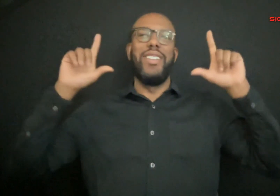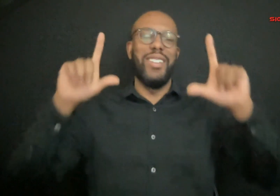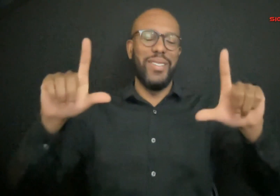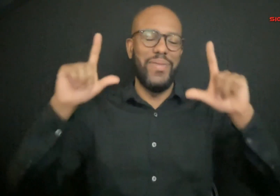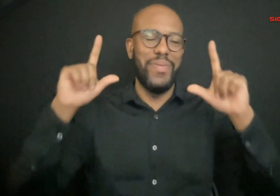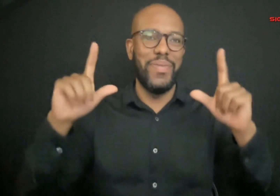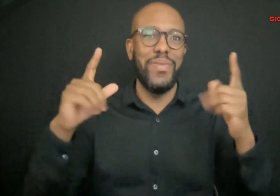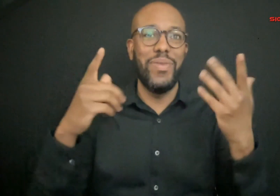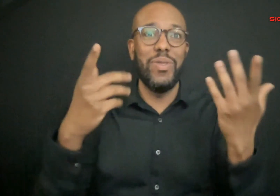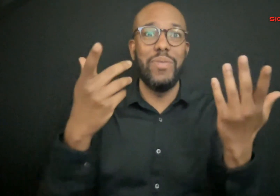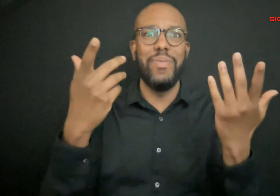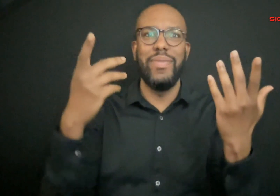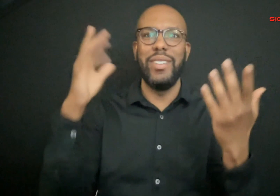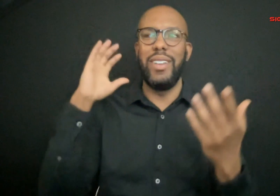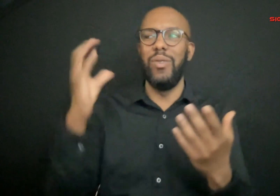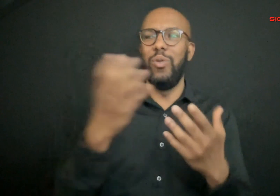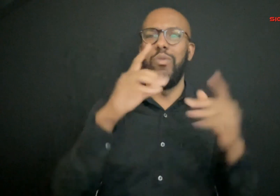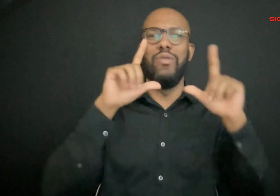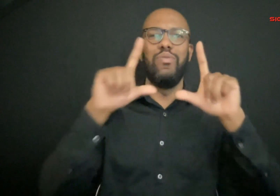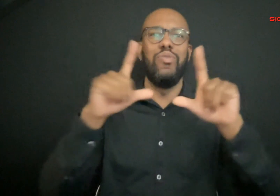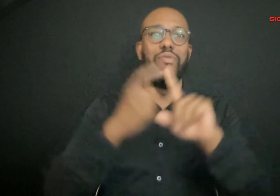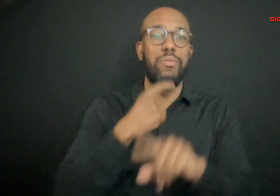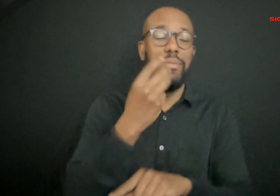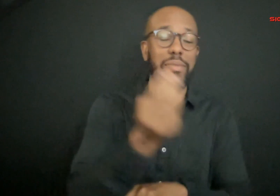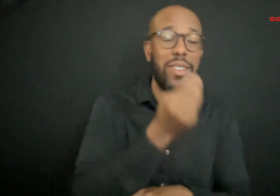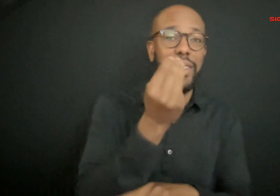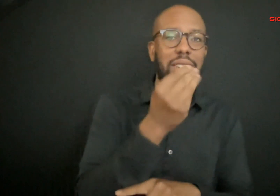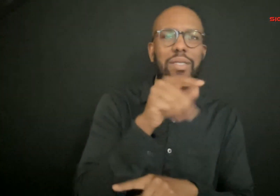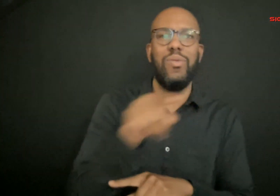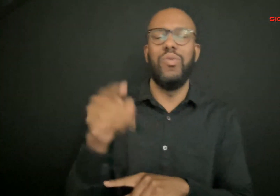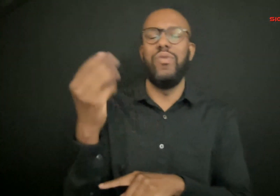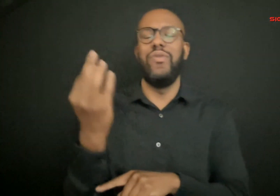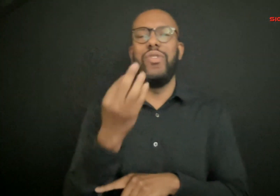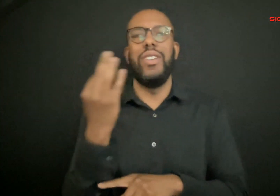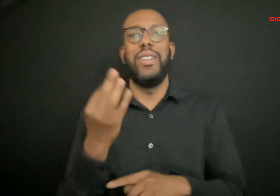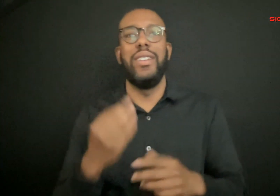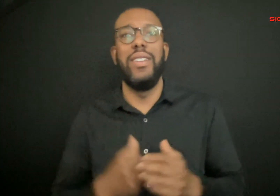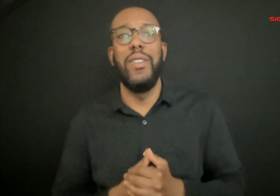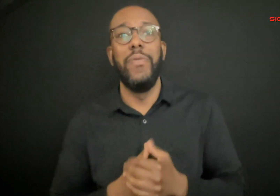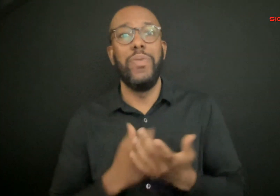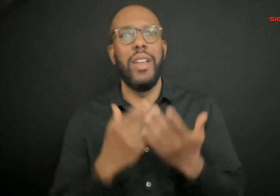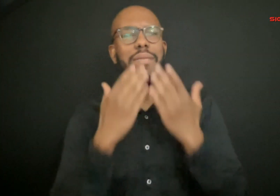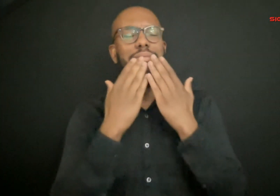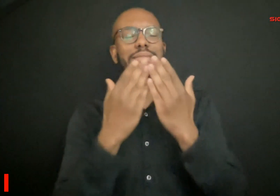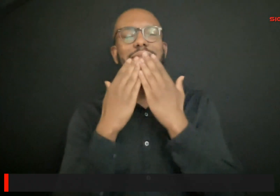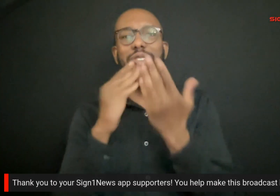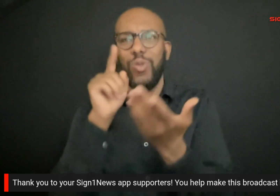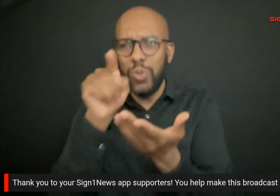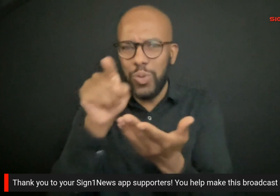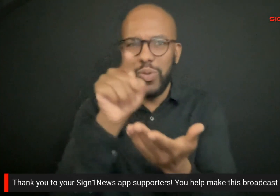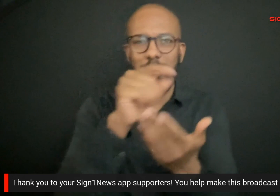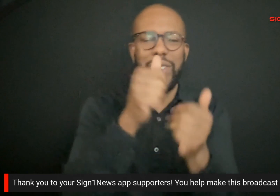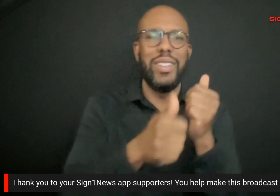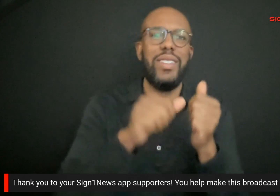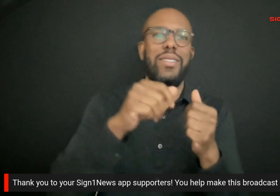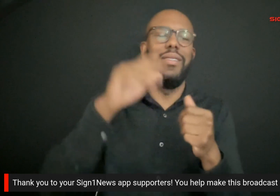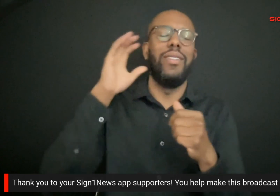Sign1News will be broadcasting updates Monday through Friday. A big thank you to all of you, our Sign1News app supporters.